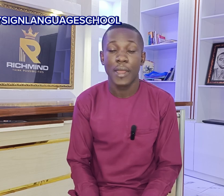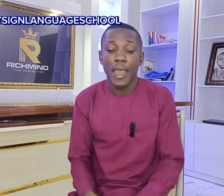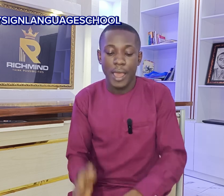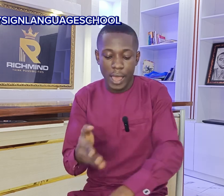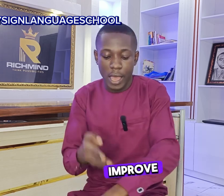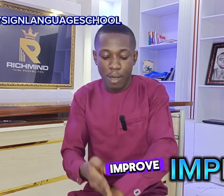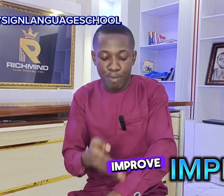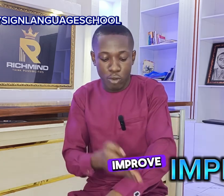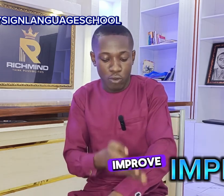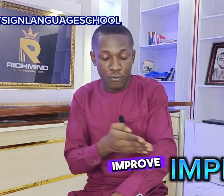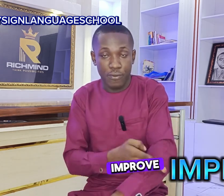improve